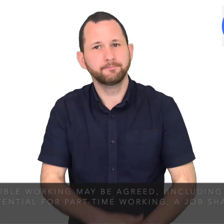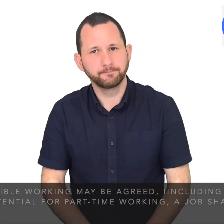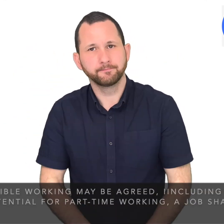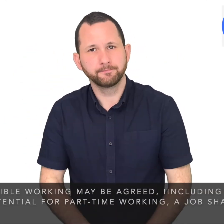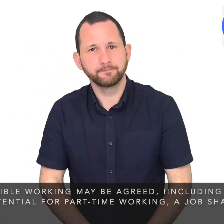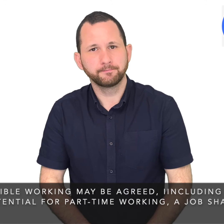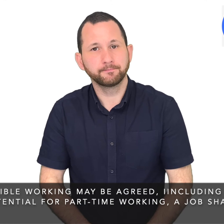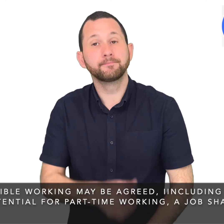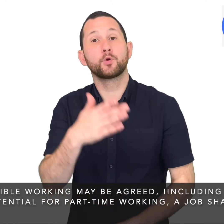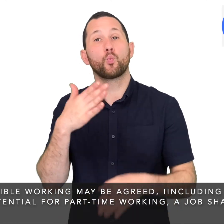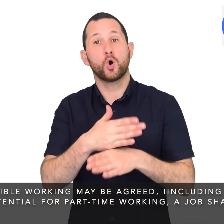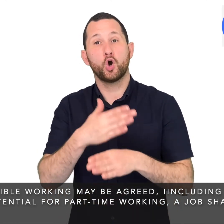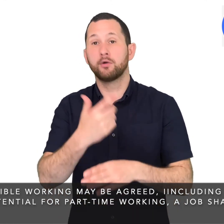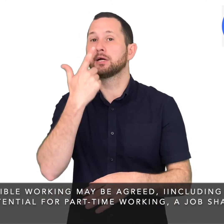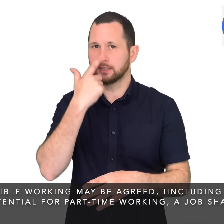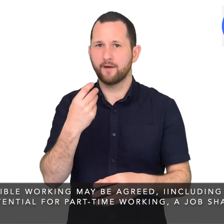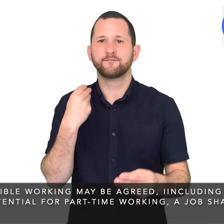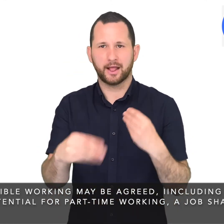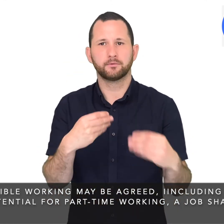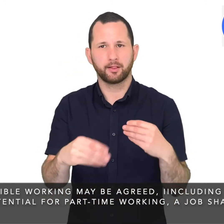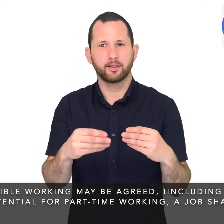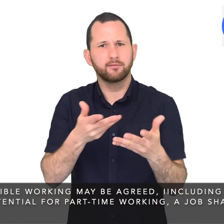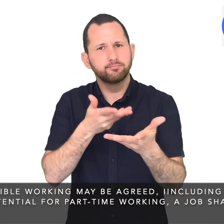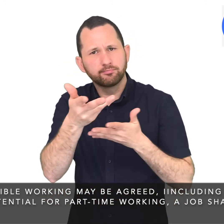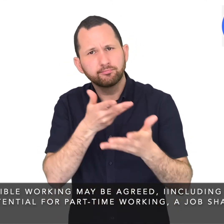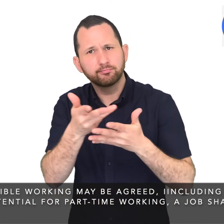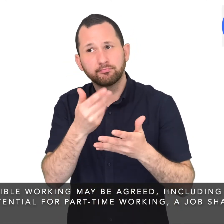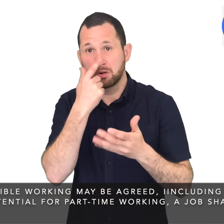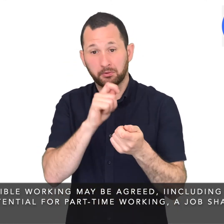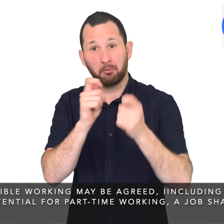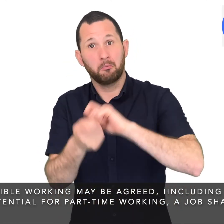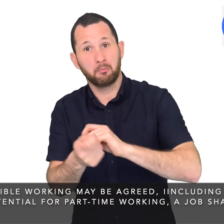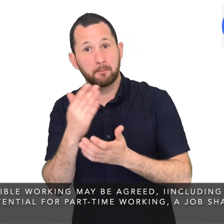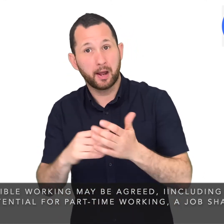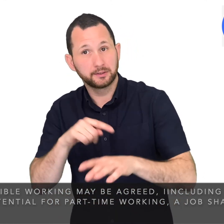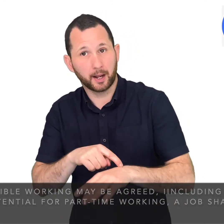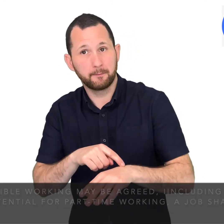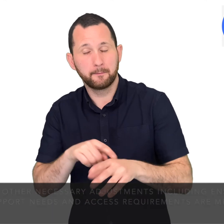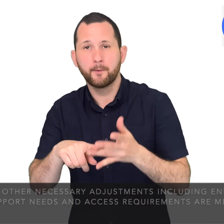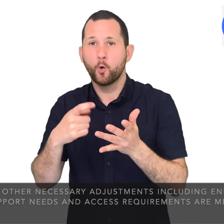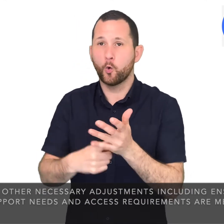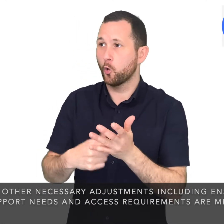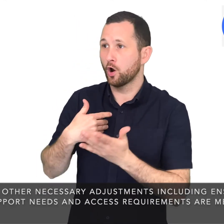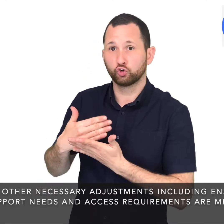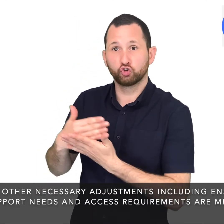Flexible working may be agreed, including the potential for part-time working, a job share, or any other necessary